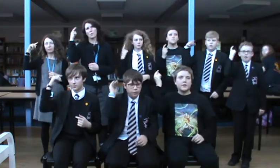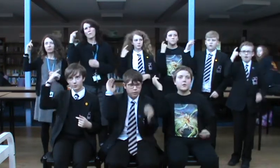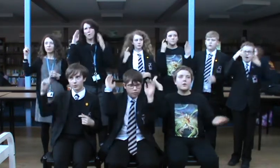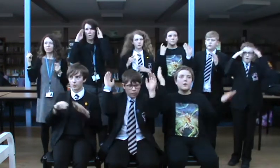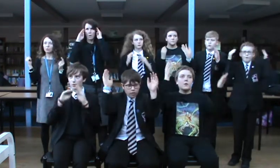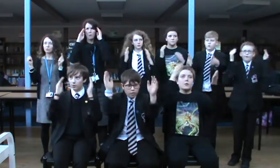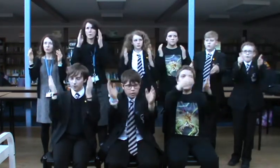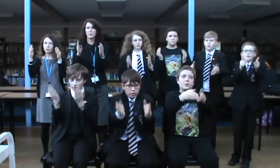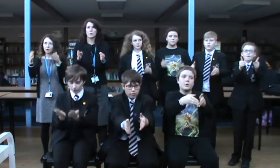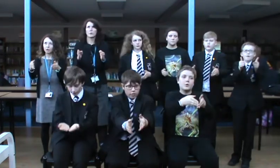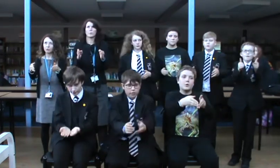for you